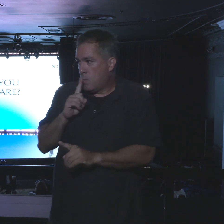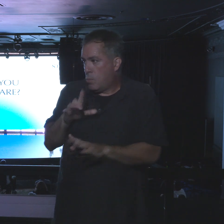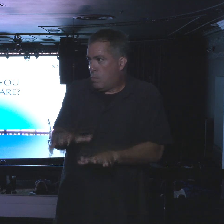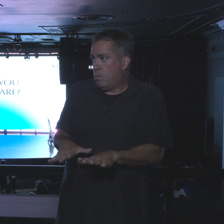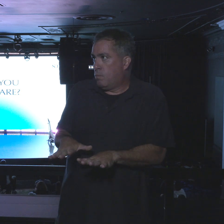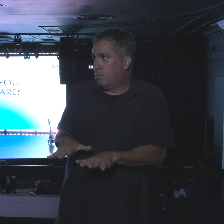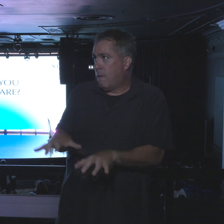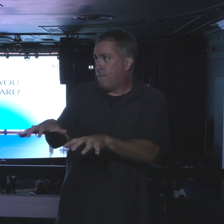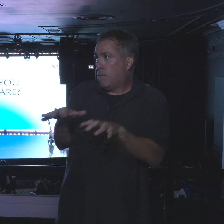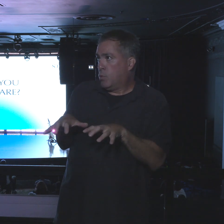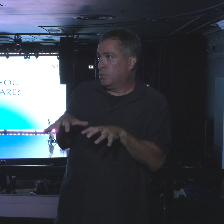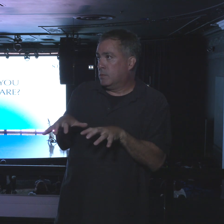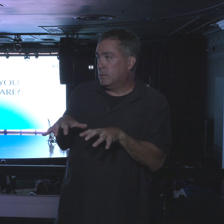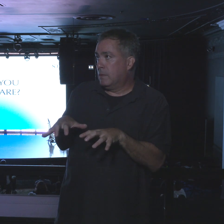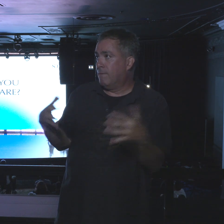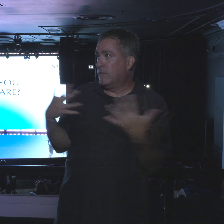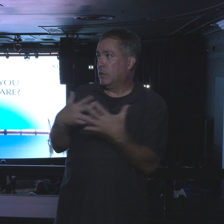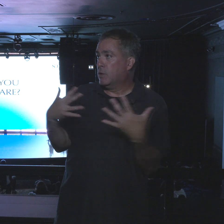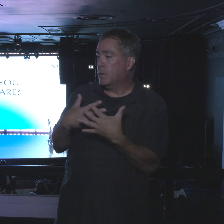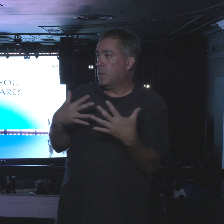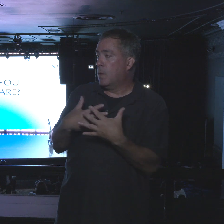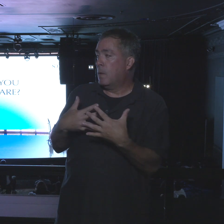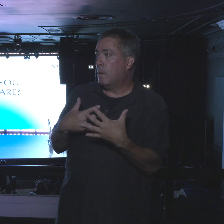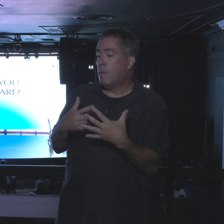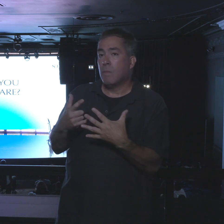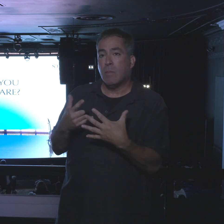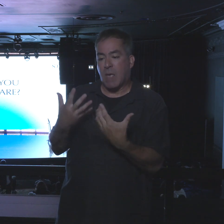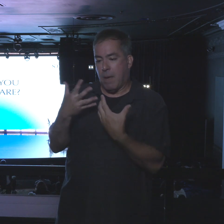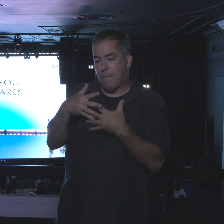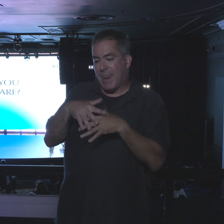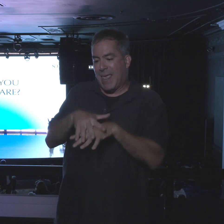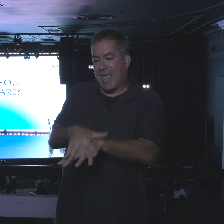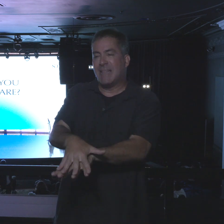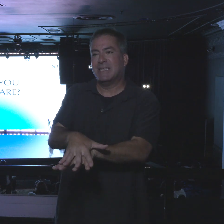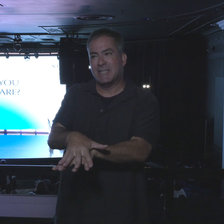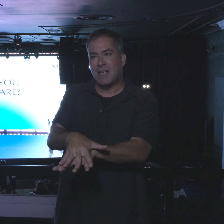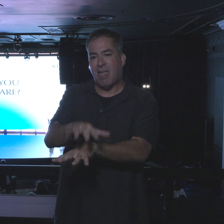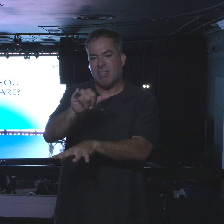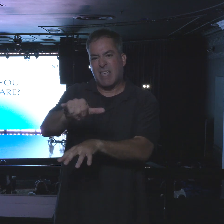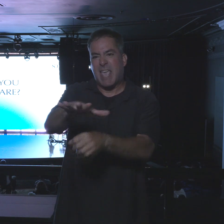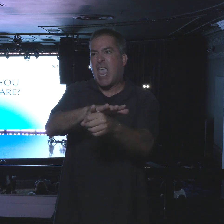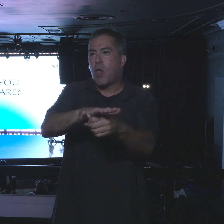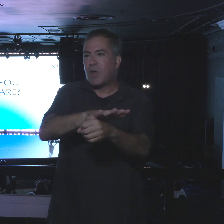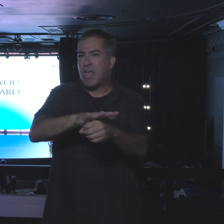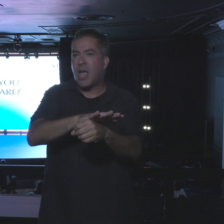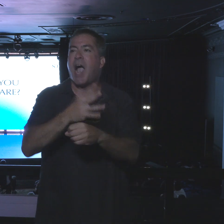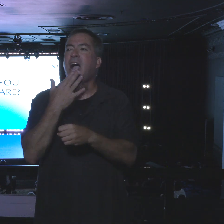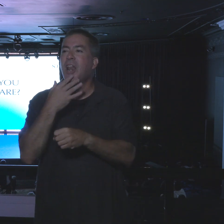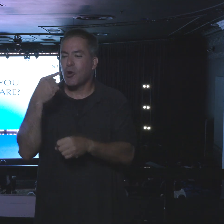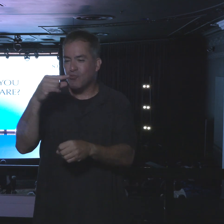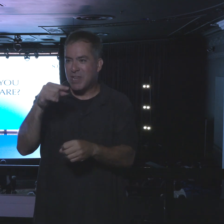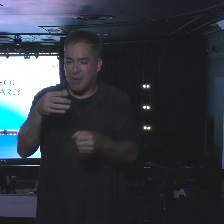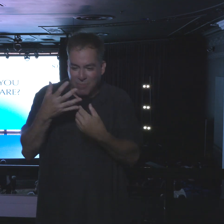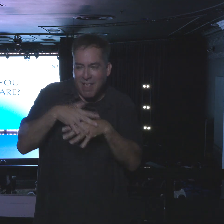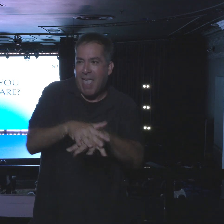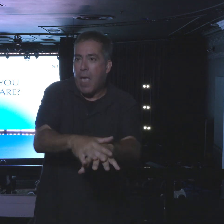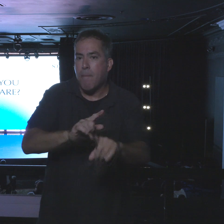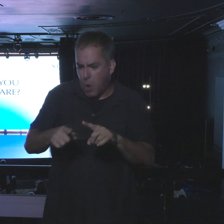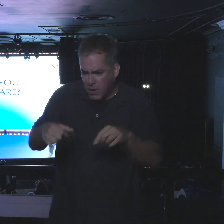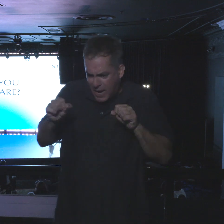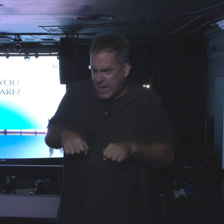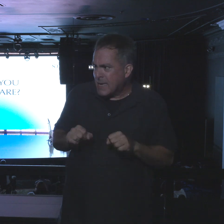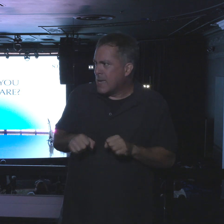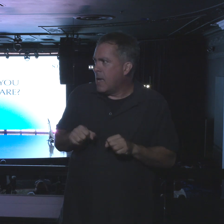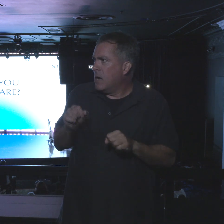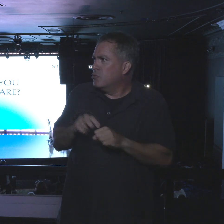frozen in fear, they blend into their surroundings, even though they have the capability to